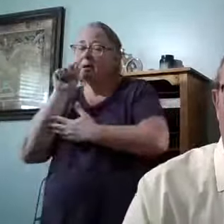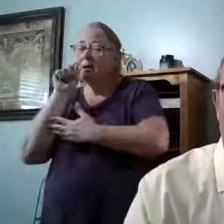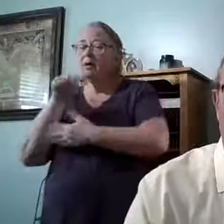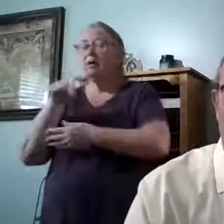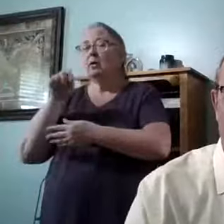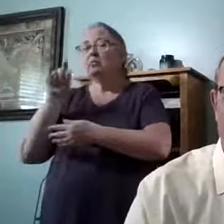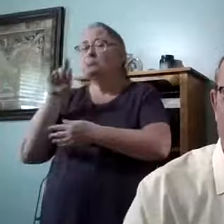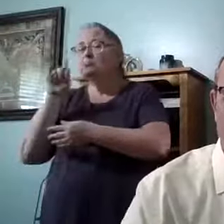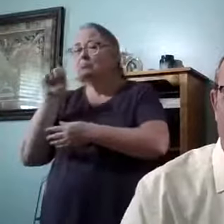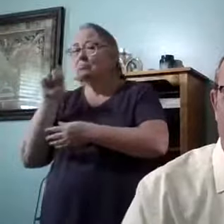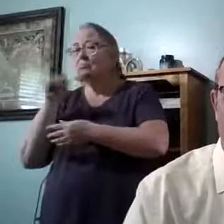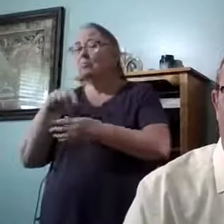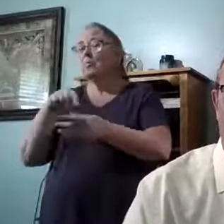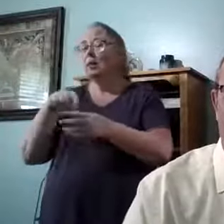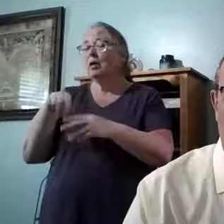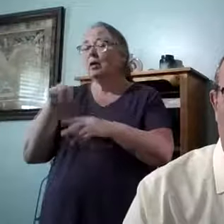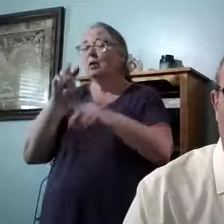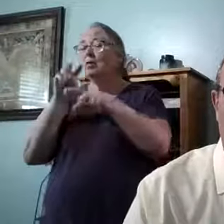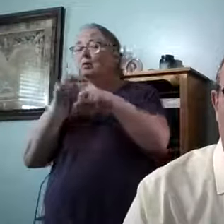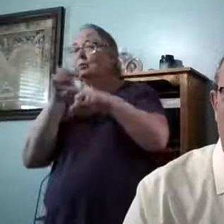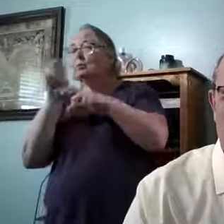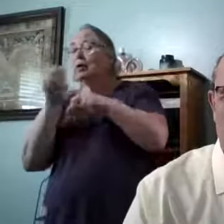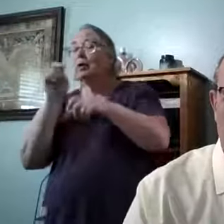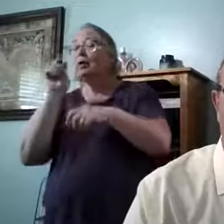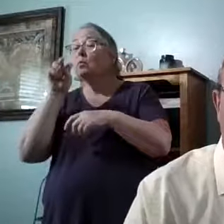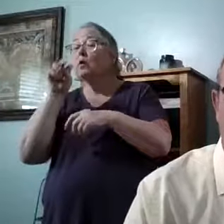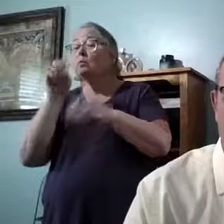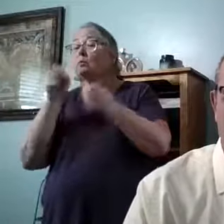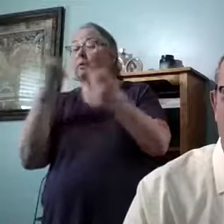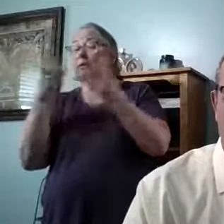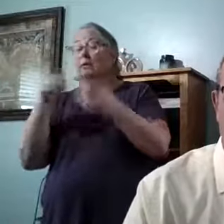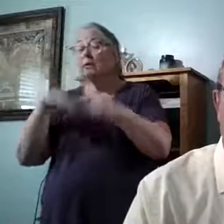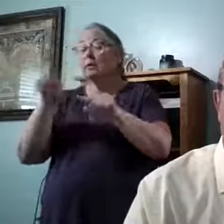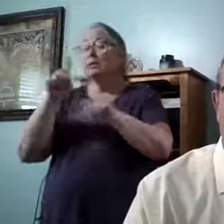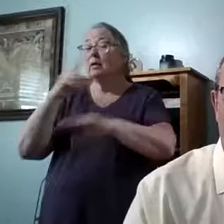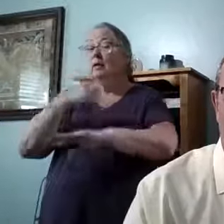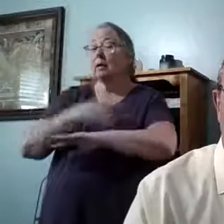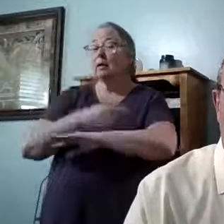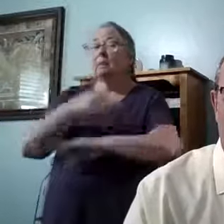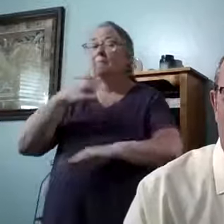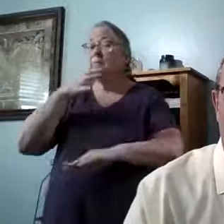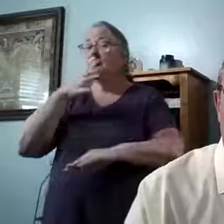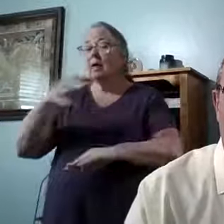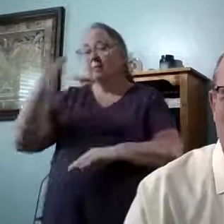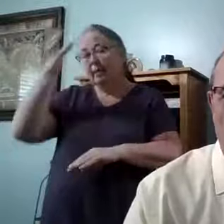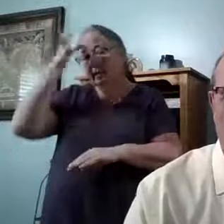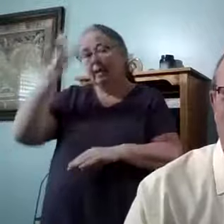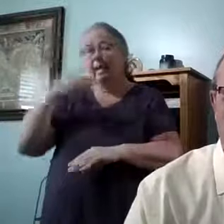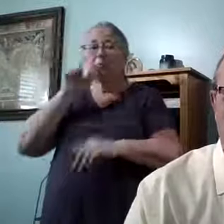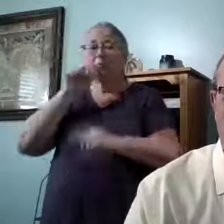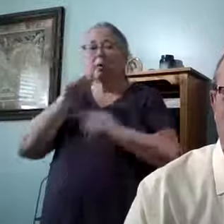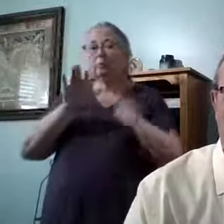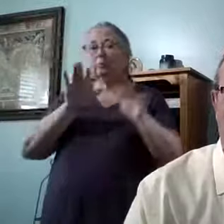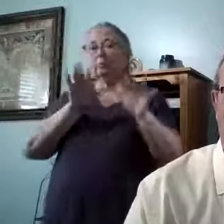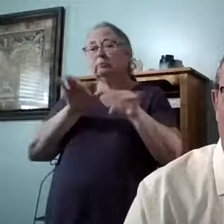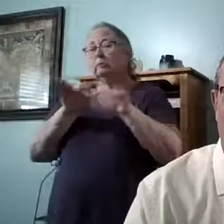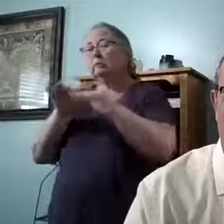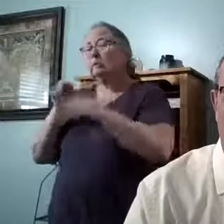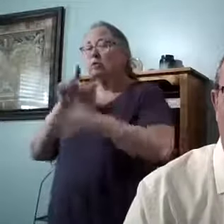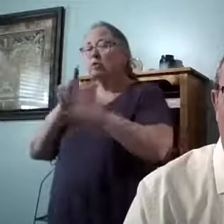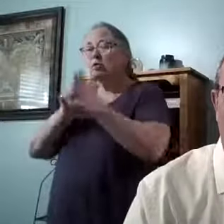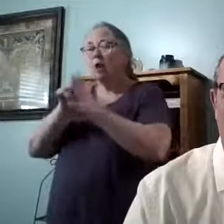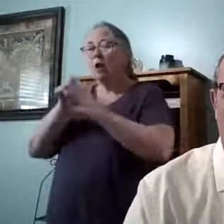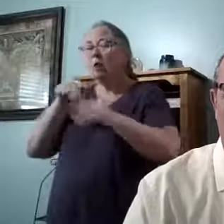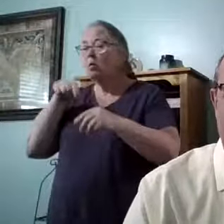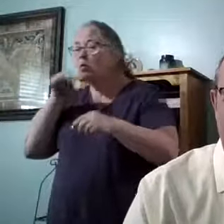robins there. And so I watched many times through the day, uh, mom and dad bird brings that worm, you know,